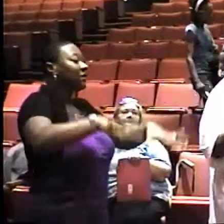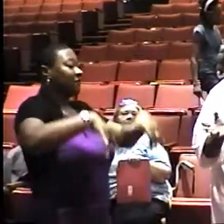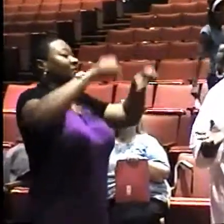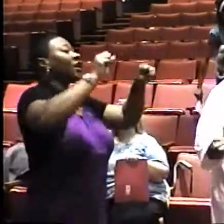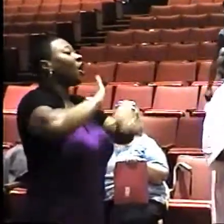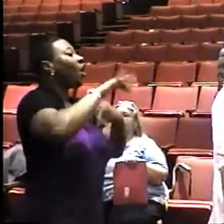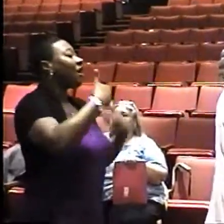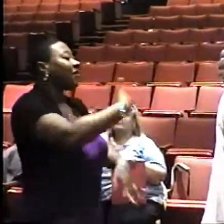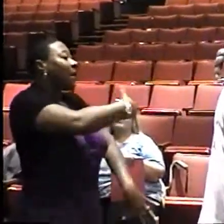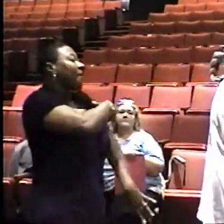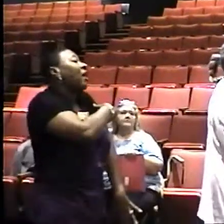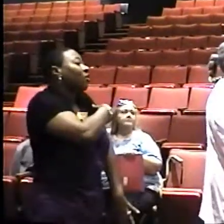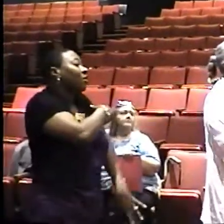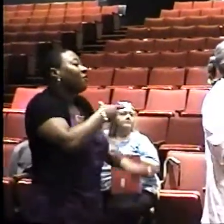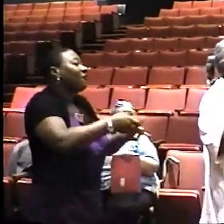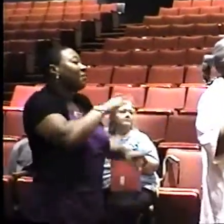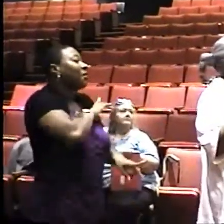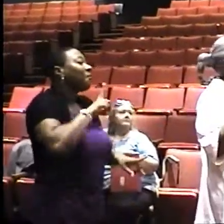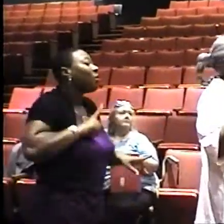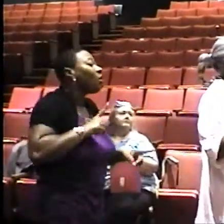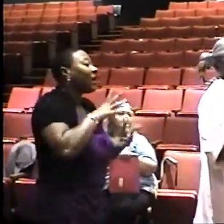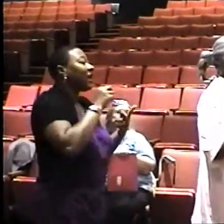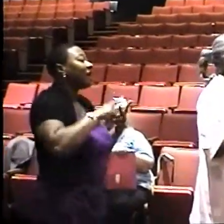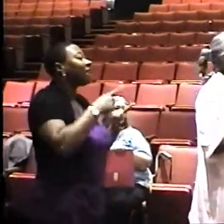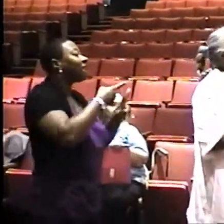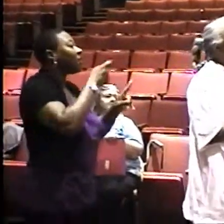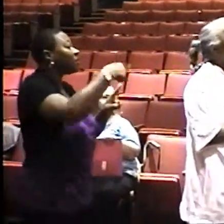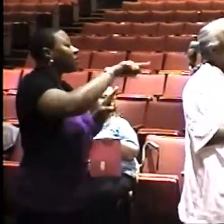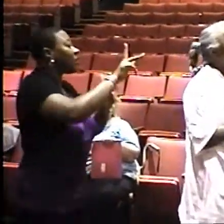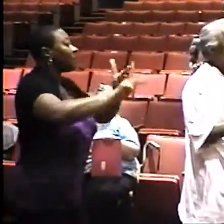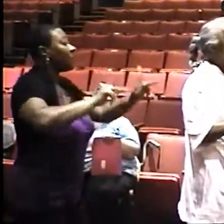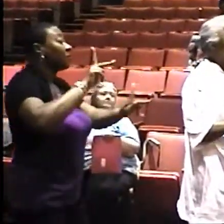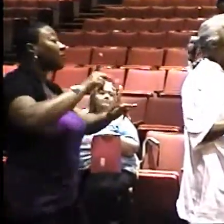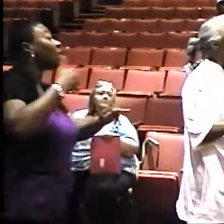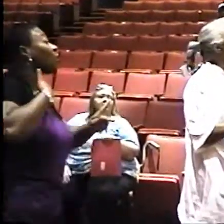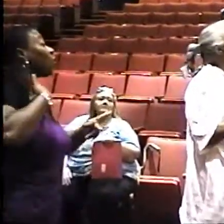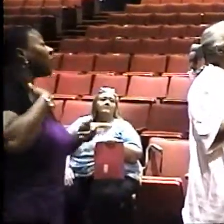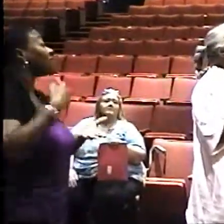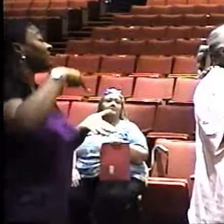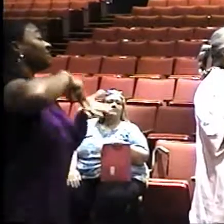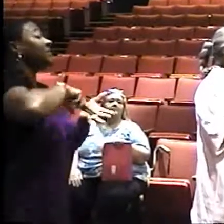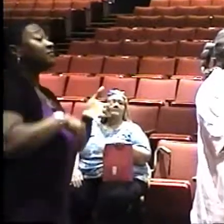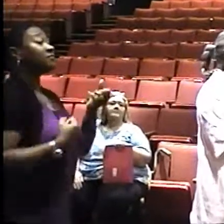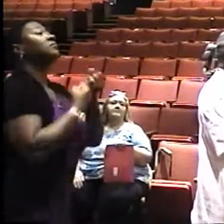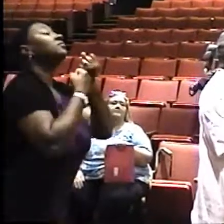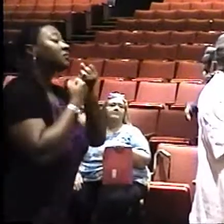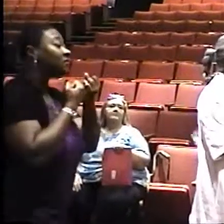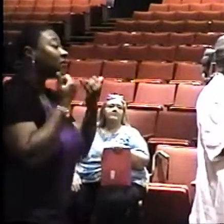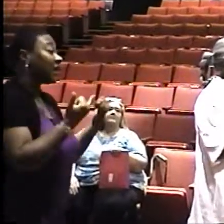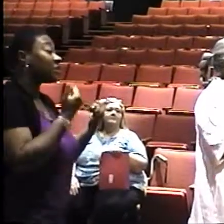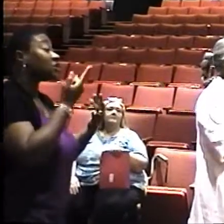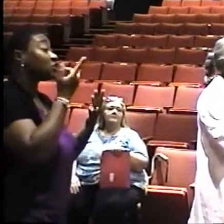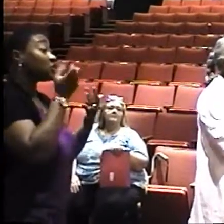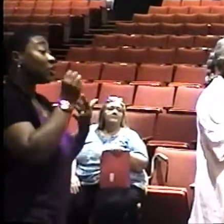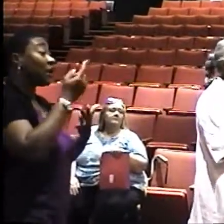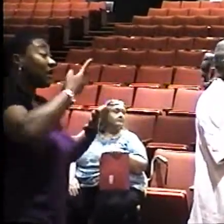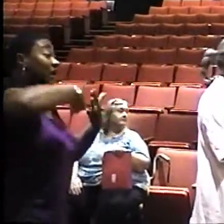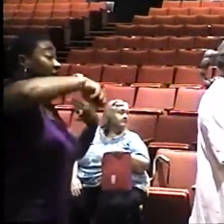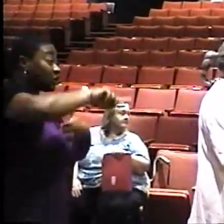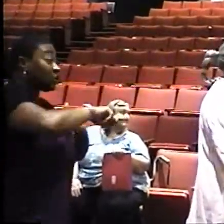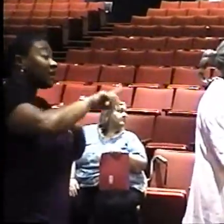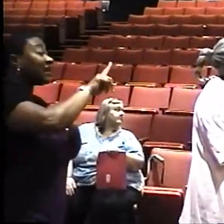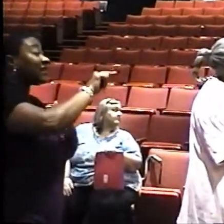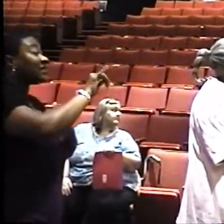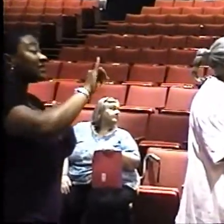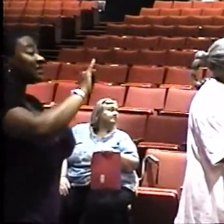power from the board and from the citizens and we're standing up. next week the Title Sixth